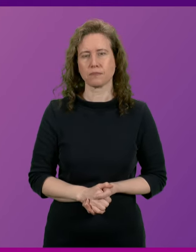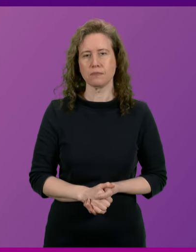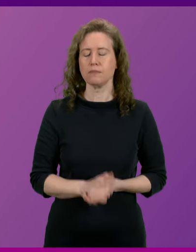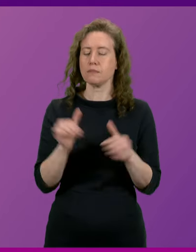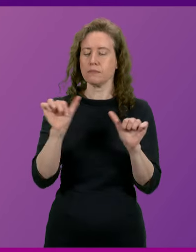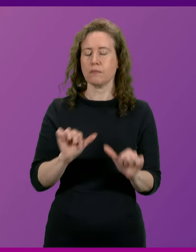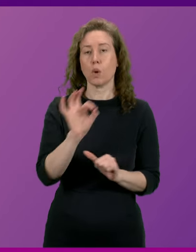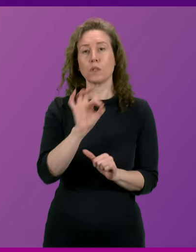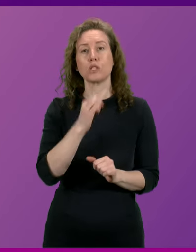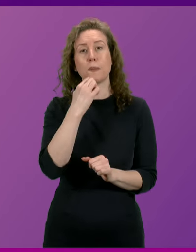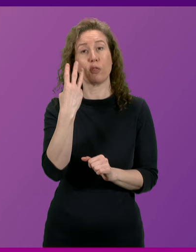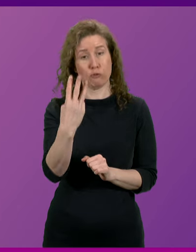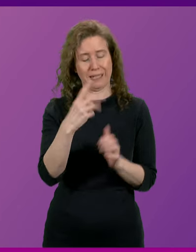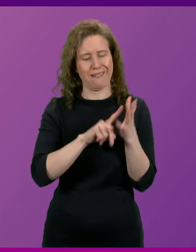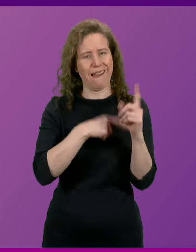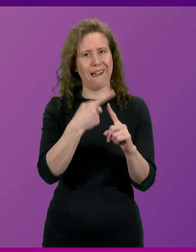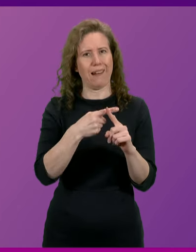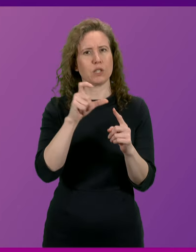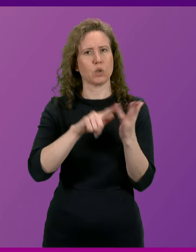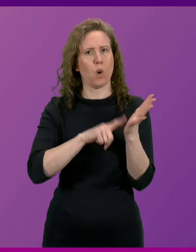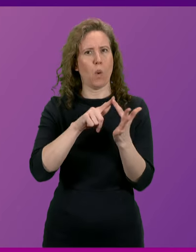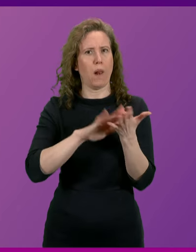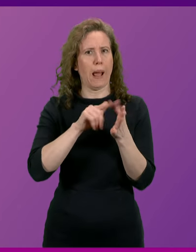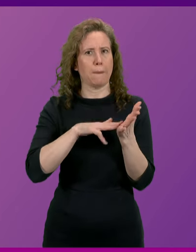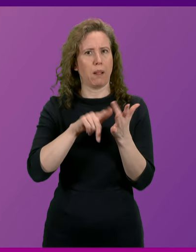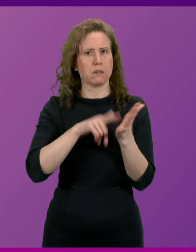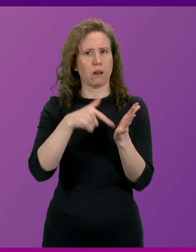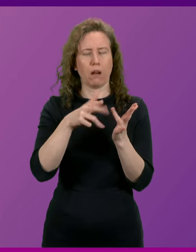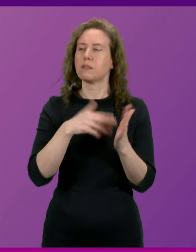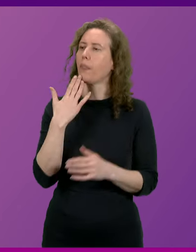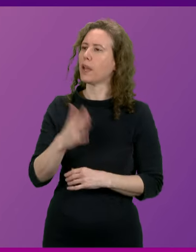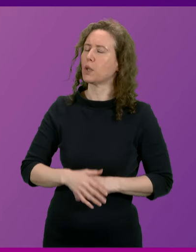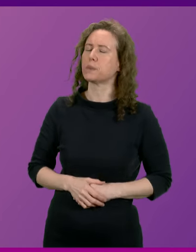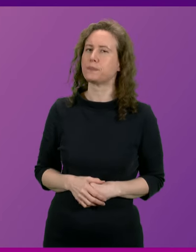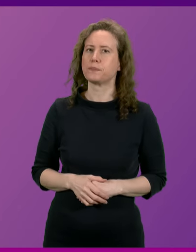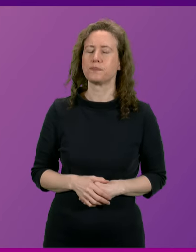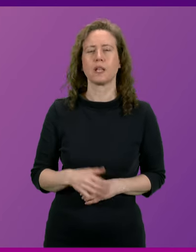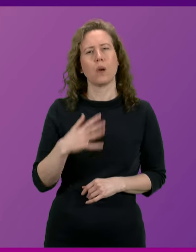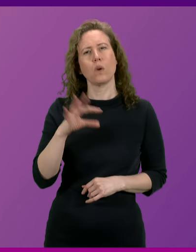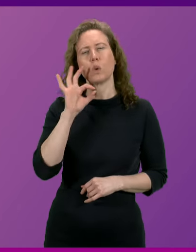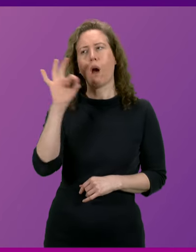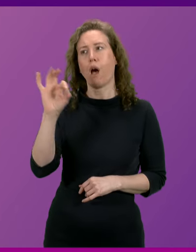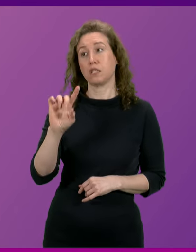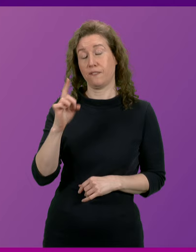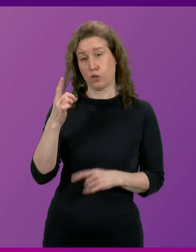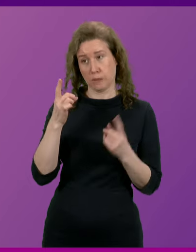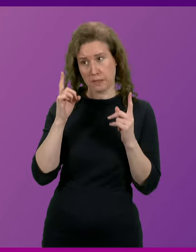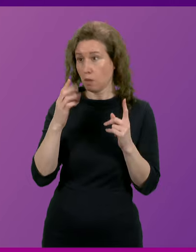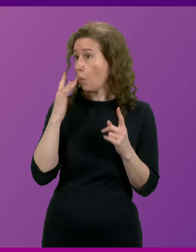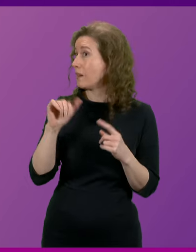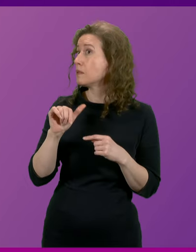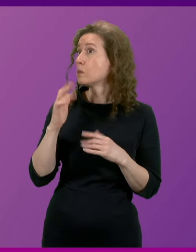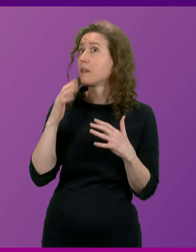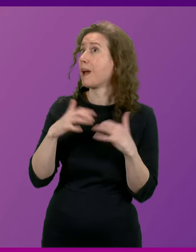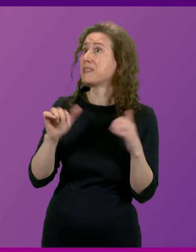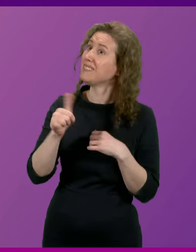Question number three, Alex Cole-Hamilton. Thank you very much, Presiding Officer. To ask the First Minister when the Cabinet will next